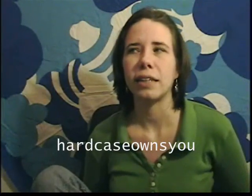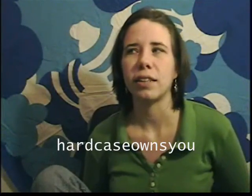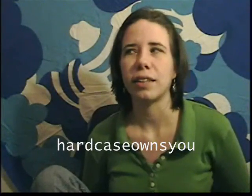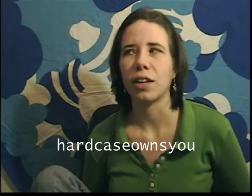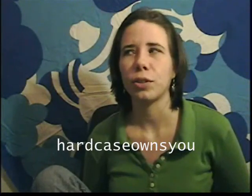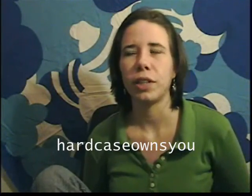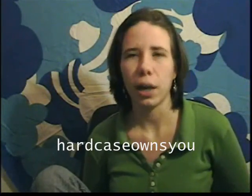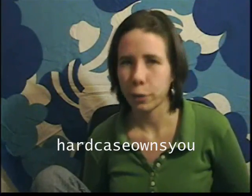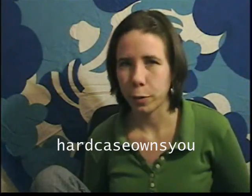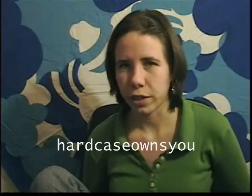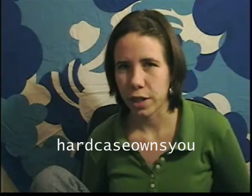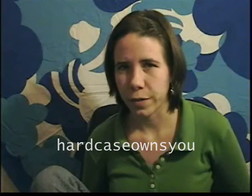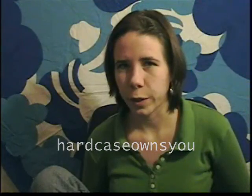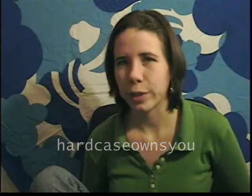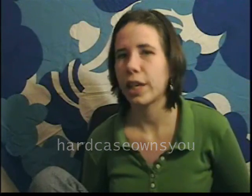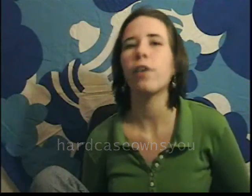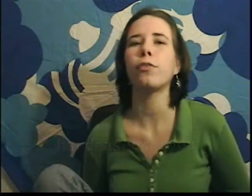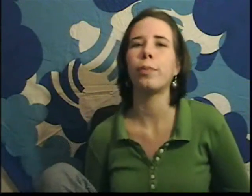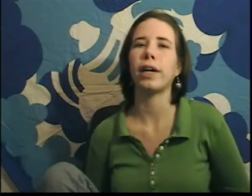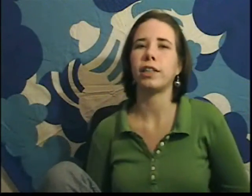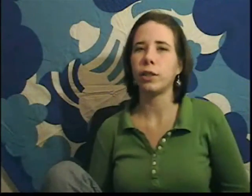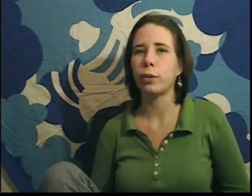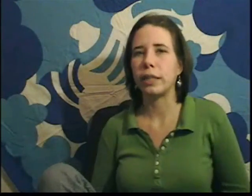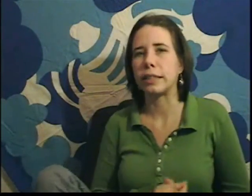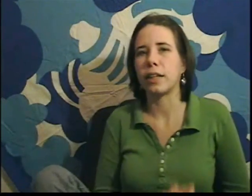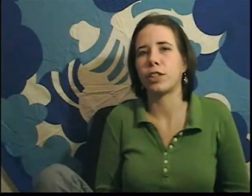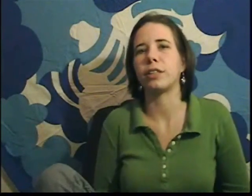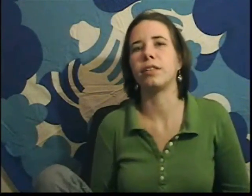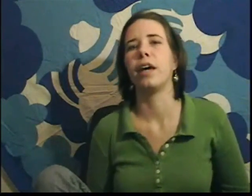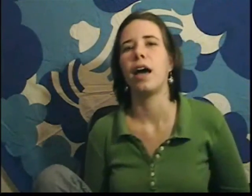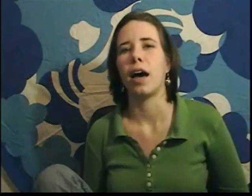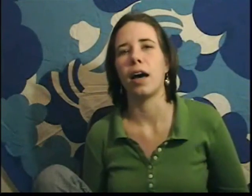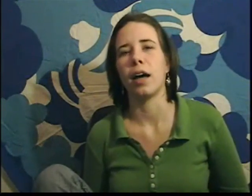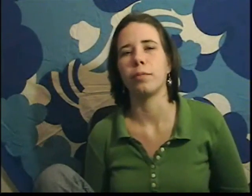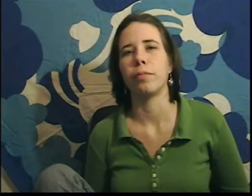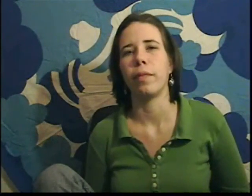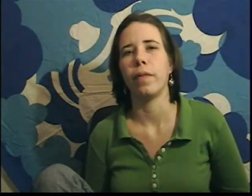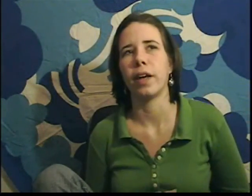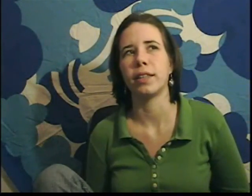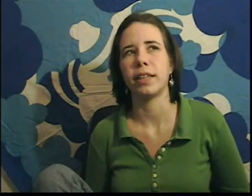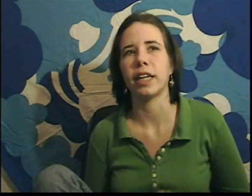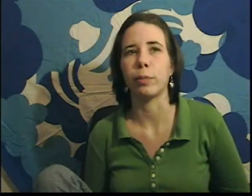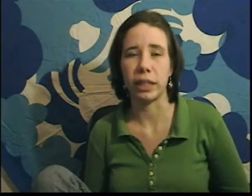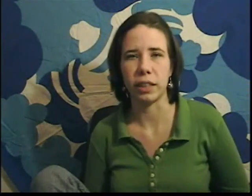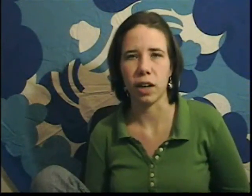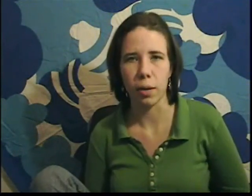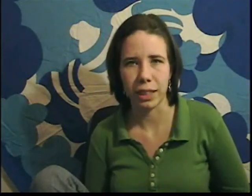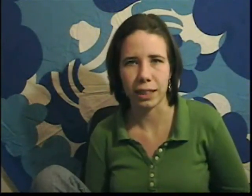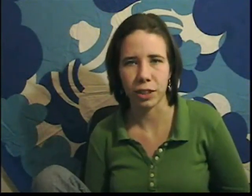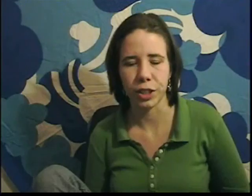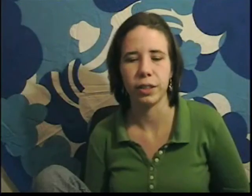this is actually not a response to the video itself, but to a discussion that's taking place in the comments section,